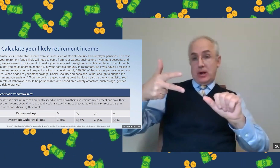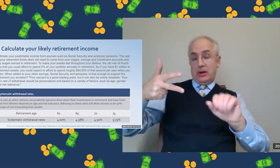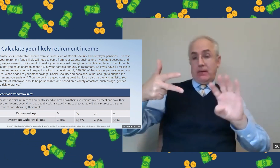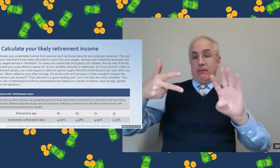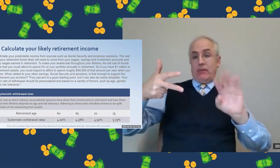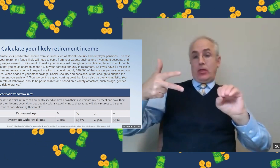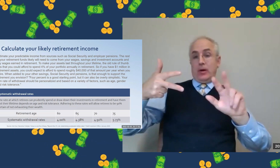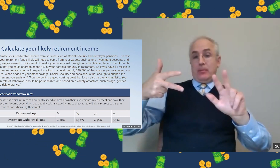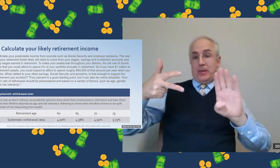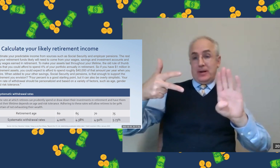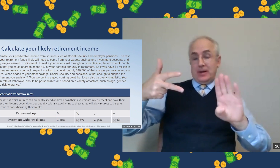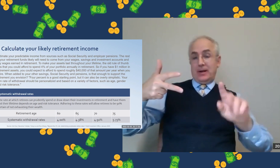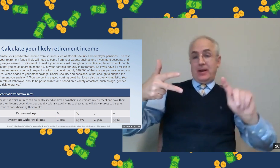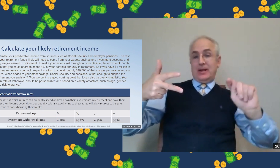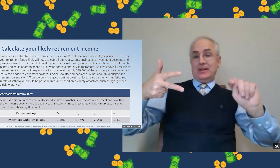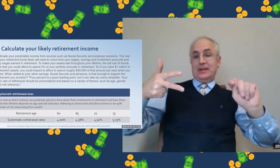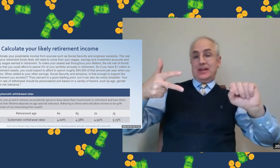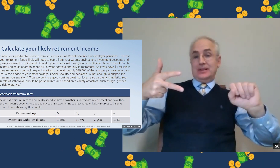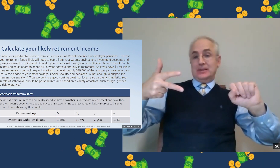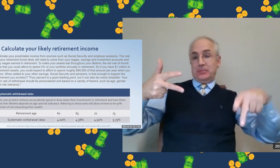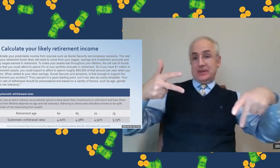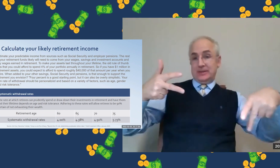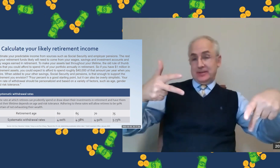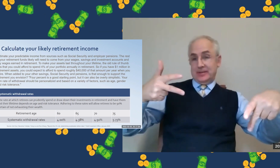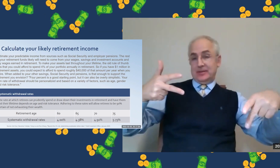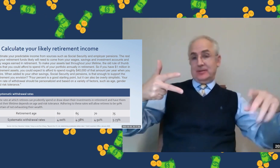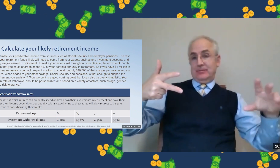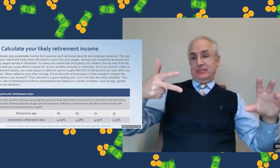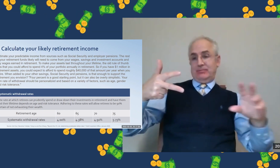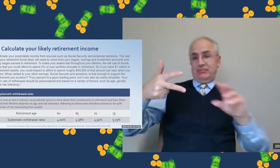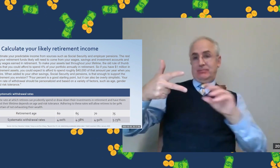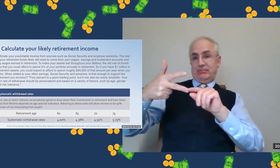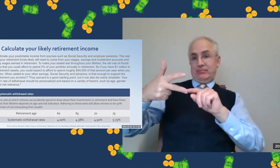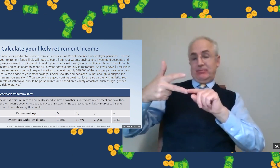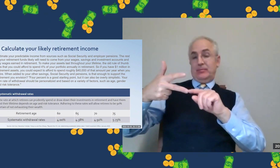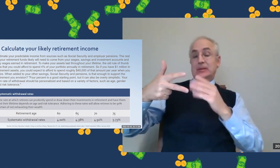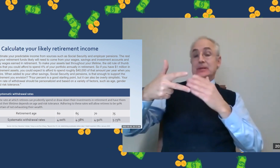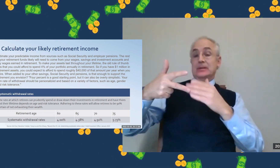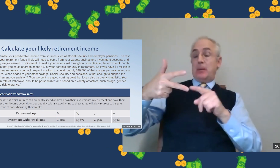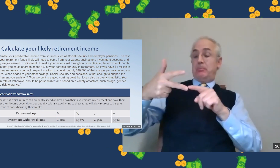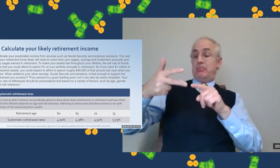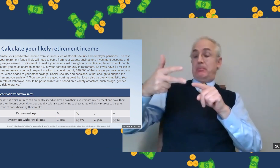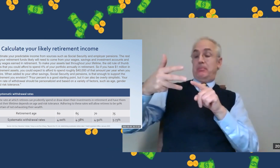from a 401k, a Roth IRA, a 403b, or a TSP, thrift savings plan.